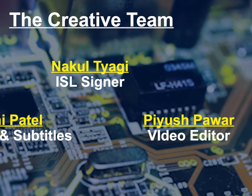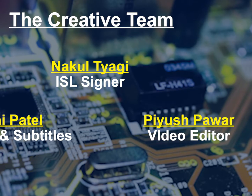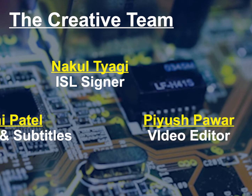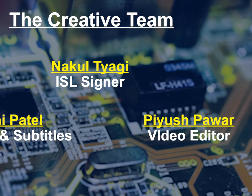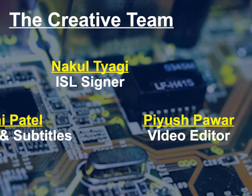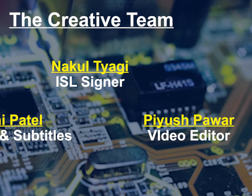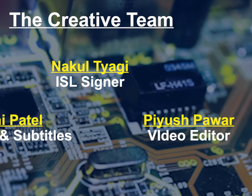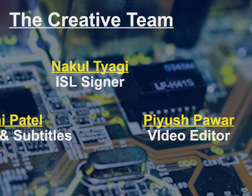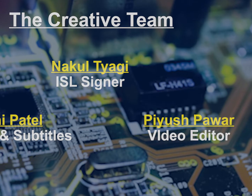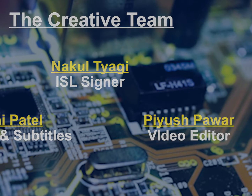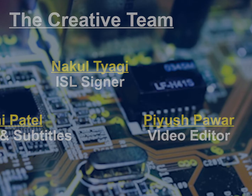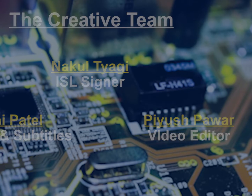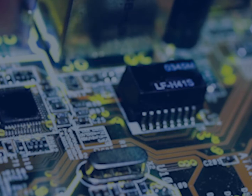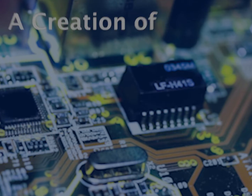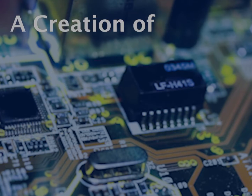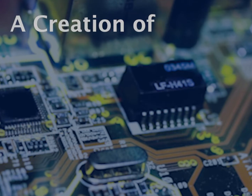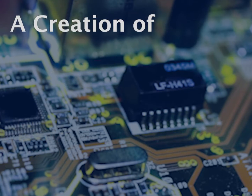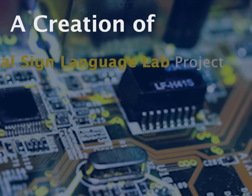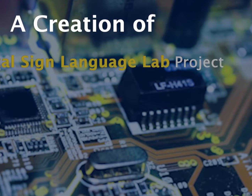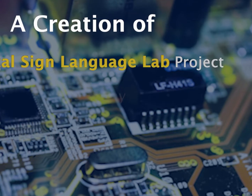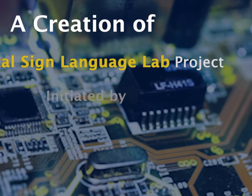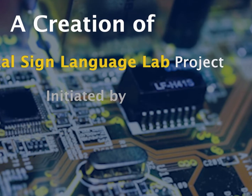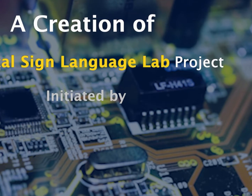Plotter Plotter Plotter Plotter Plotter Thank you.